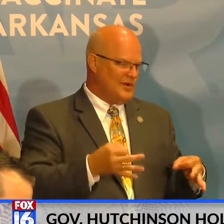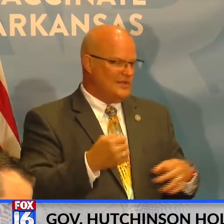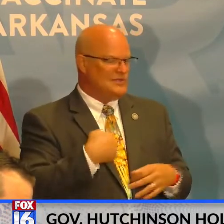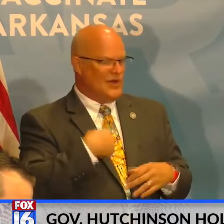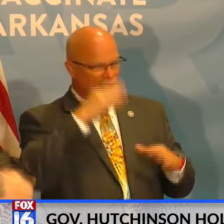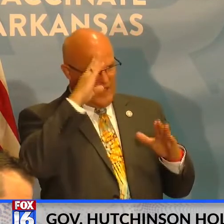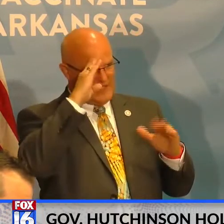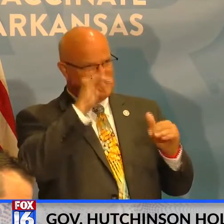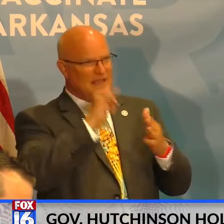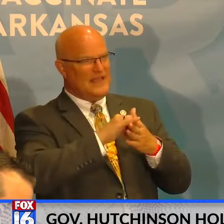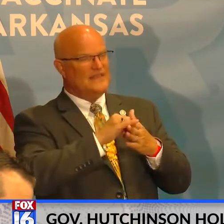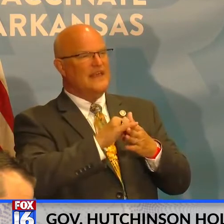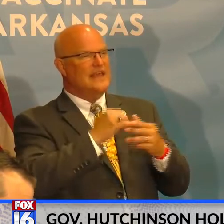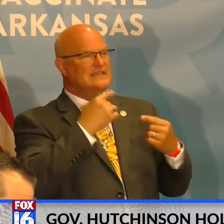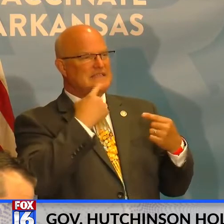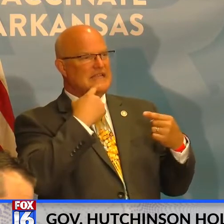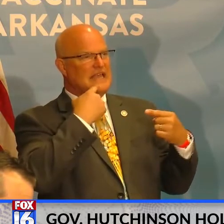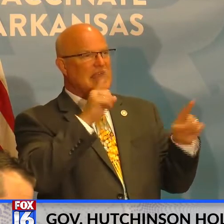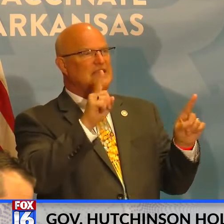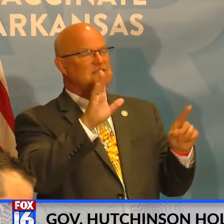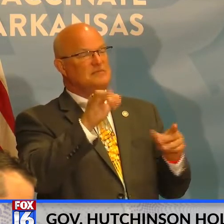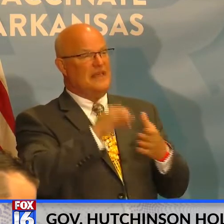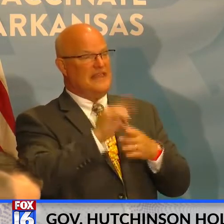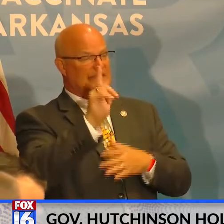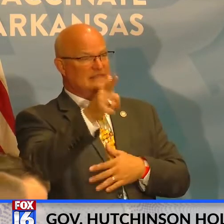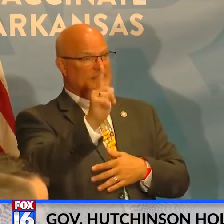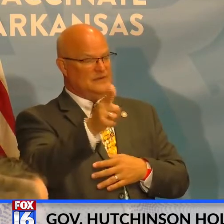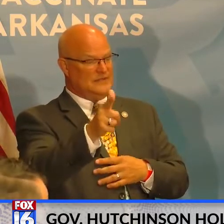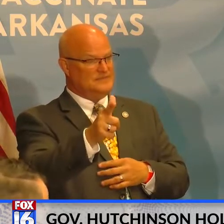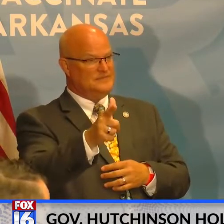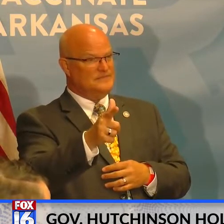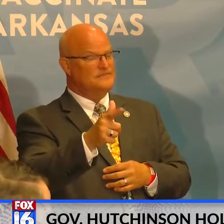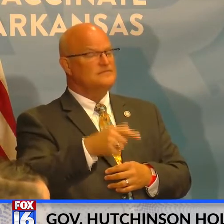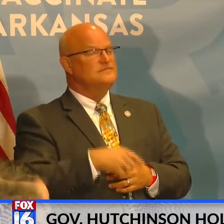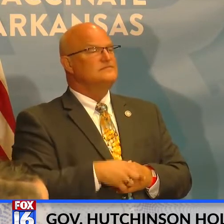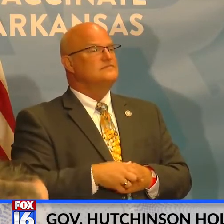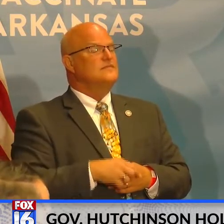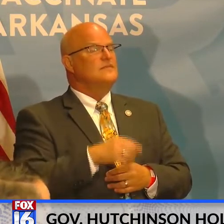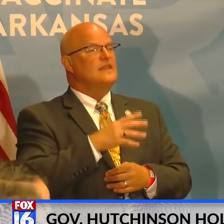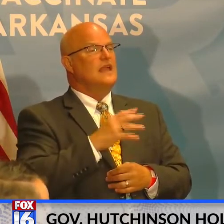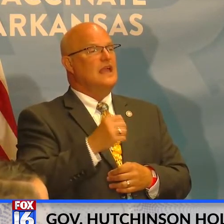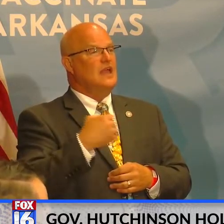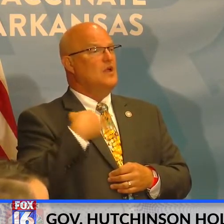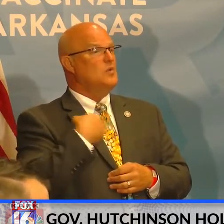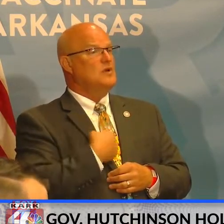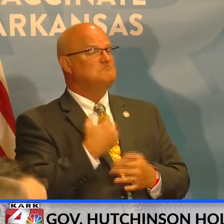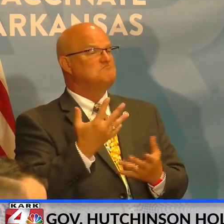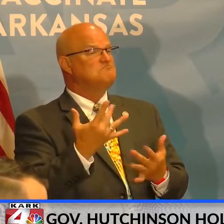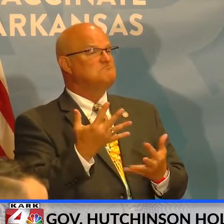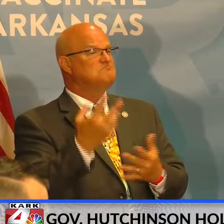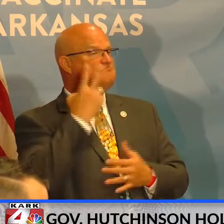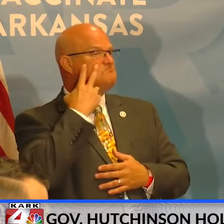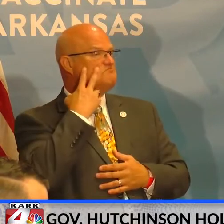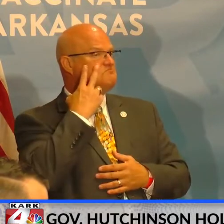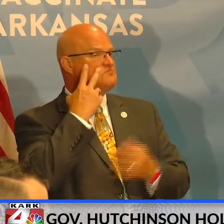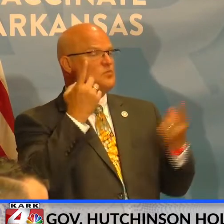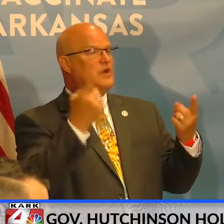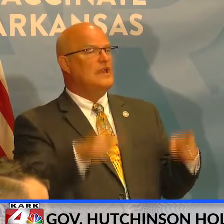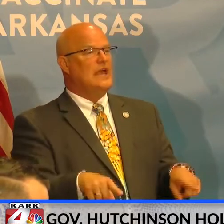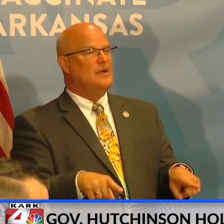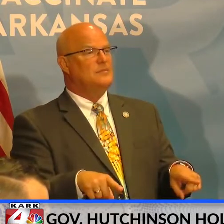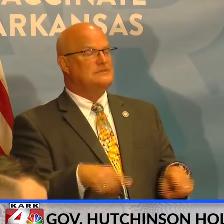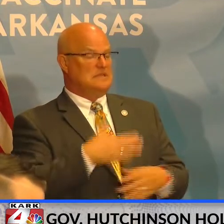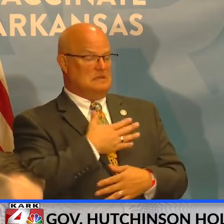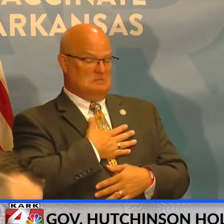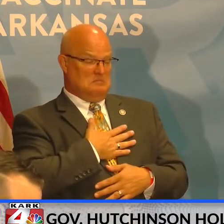uh, finally answered, uh, by that, uh, court and, uh, we'll just have to wait on that. In, in